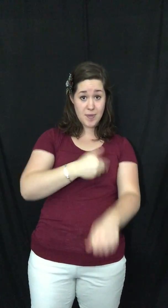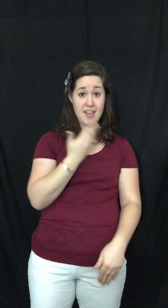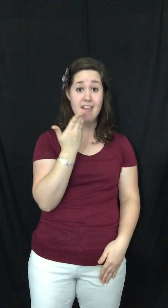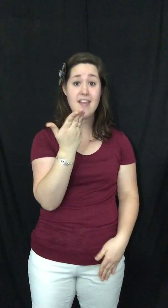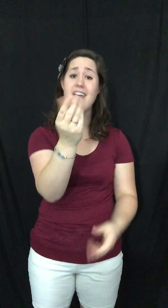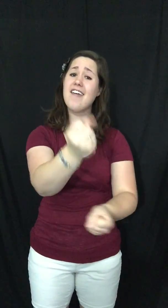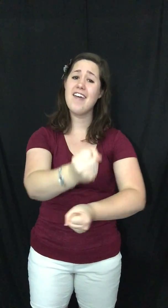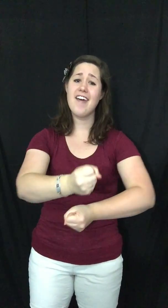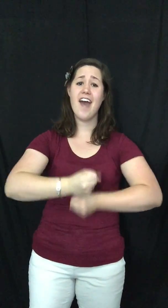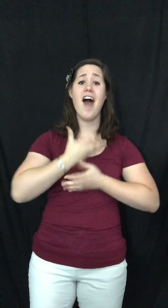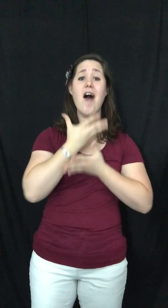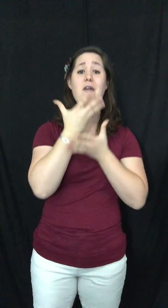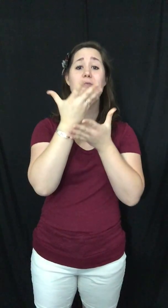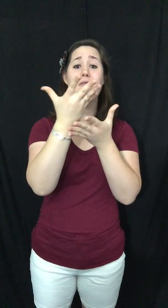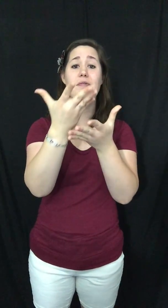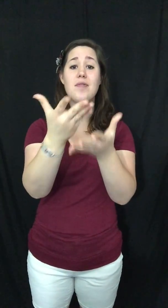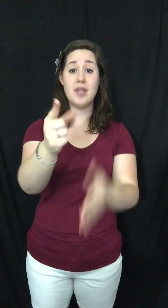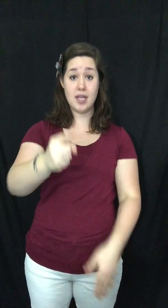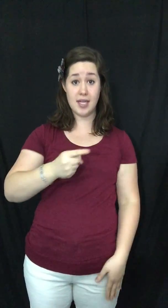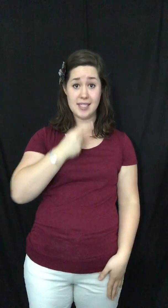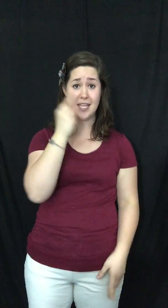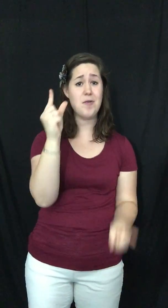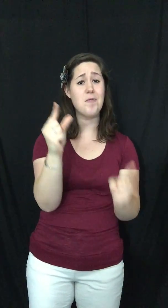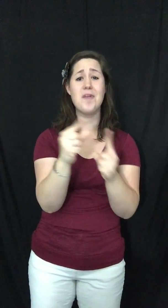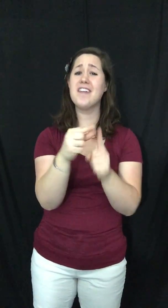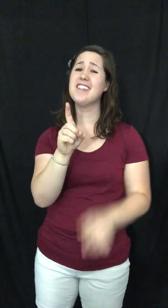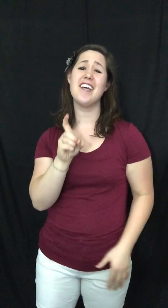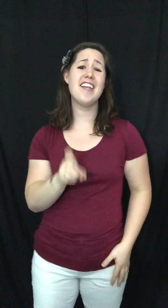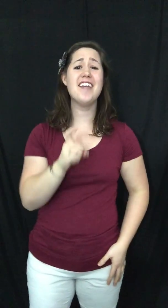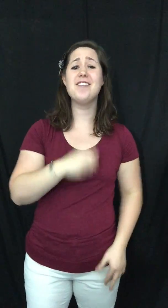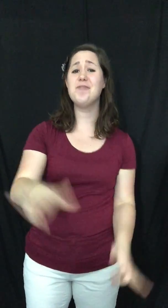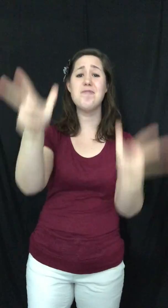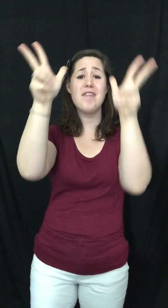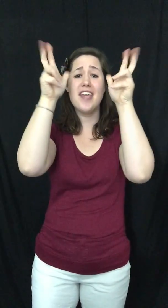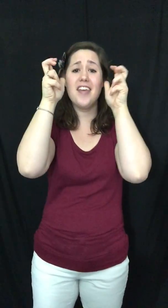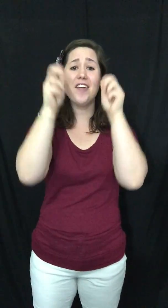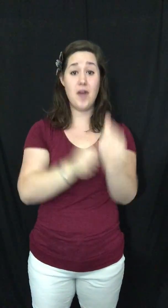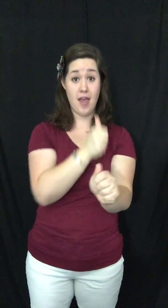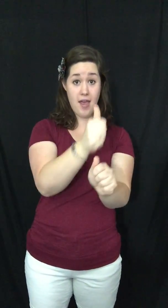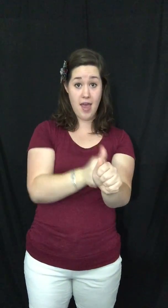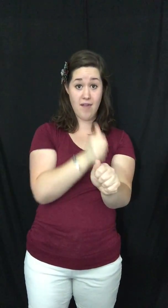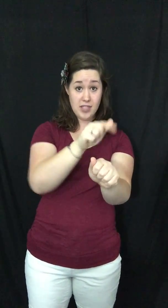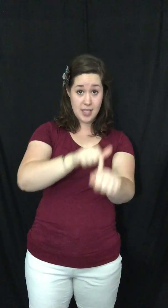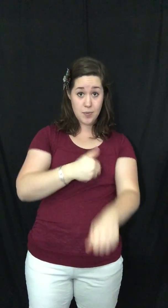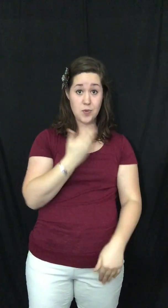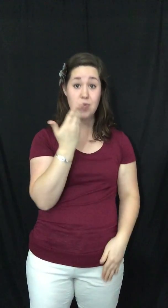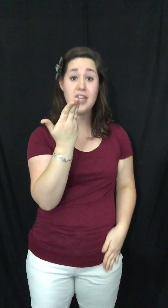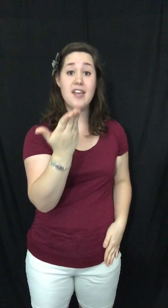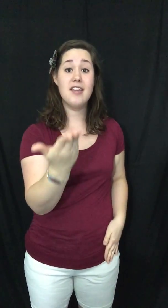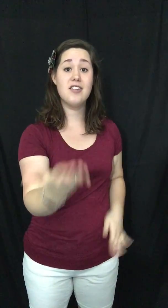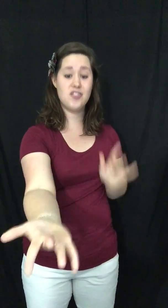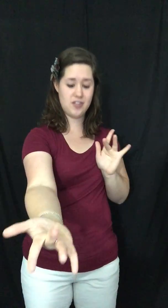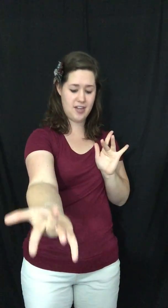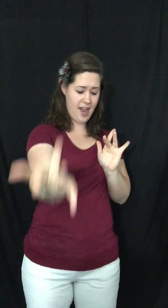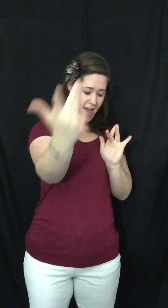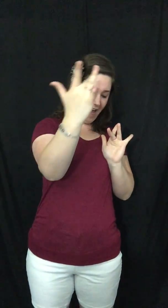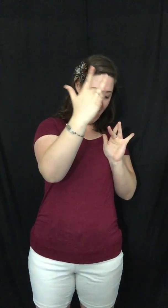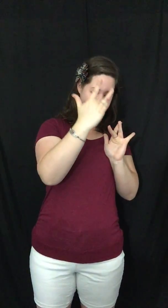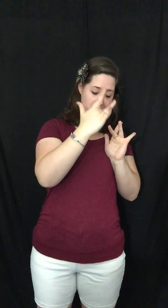speak out, I say the words I need to hear Every time you reach out,